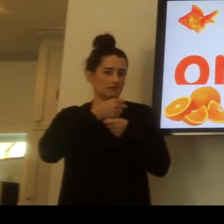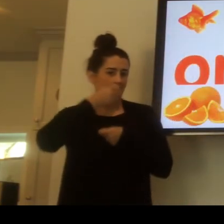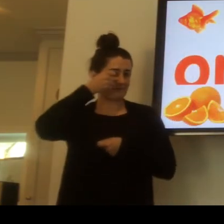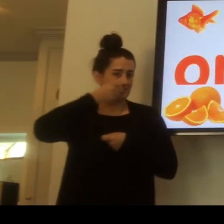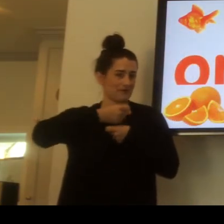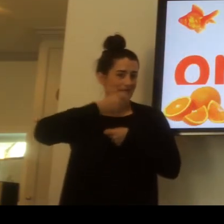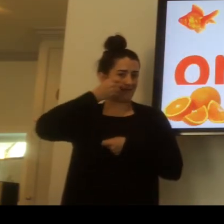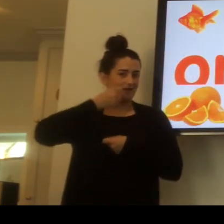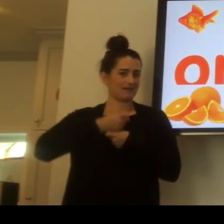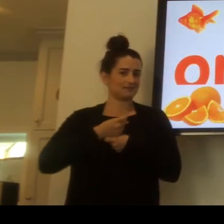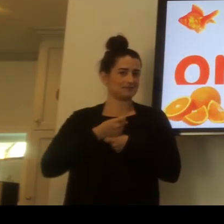An orange umbrella.